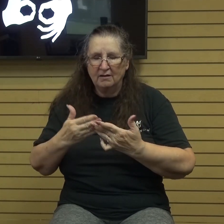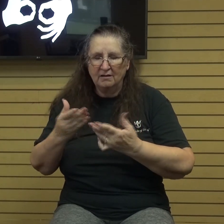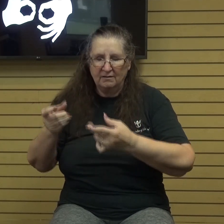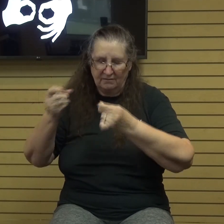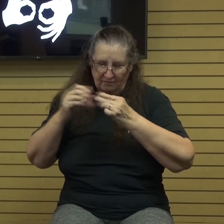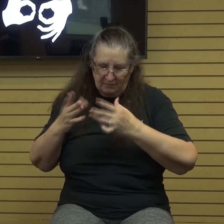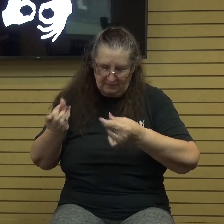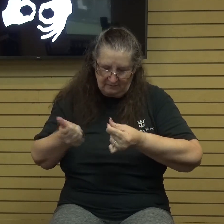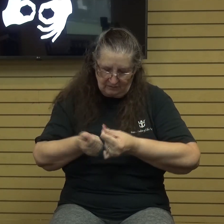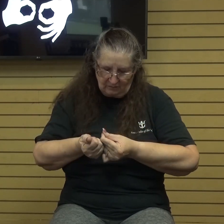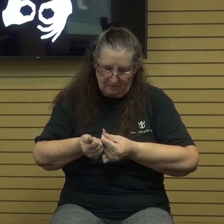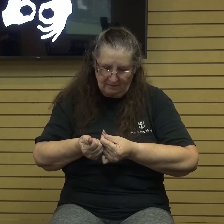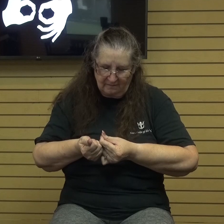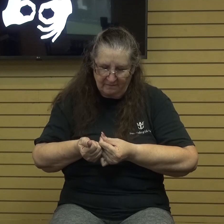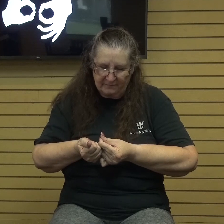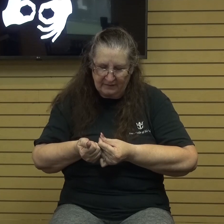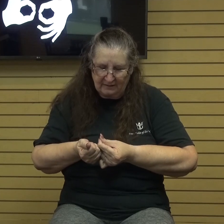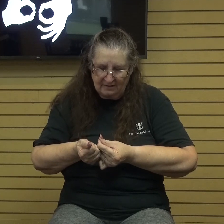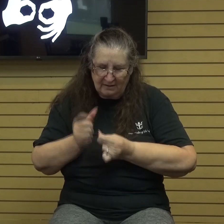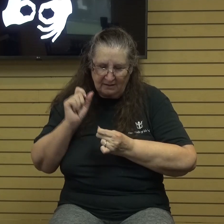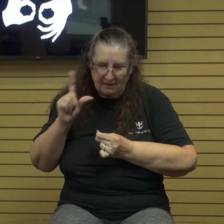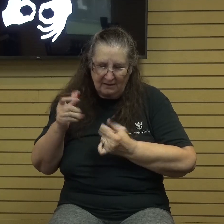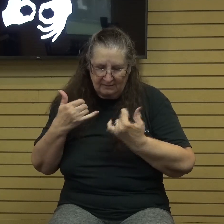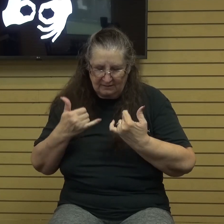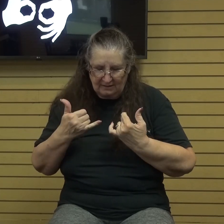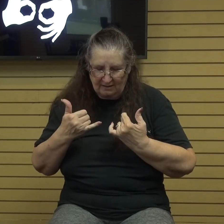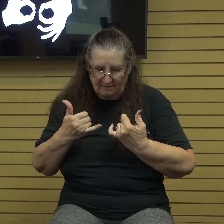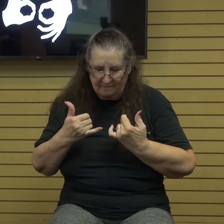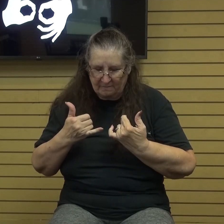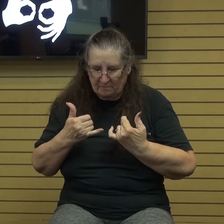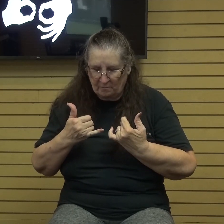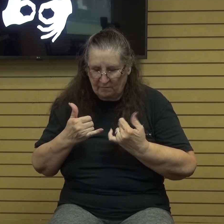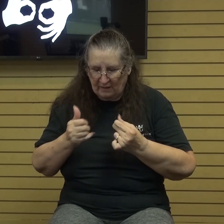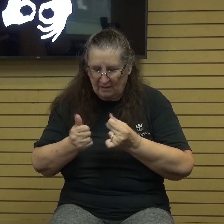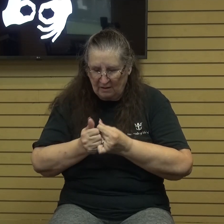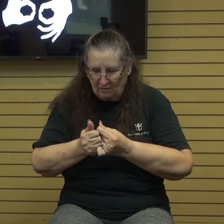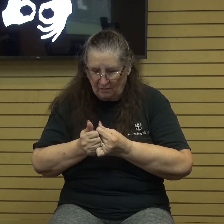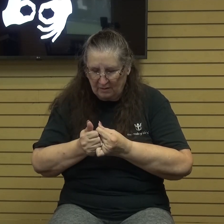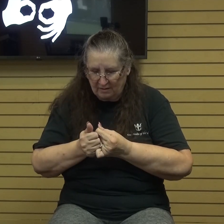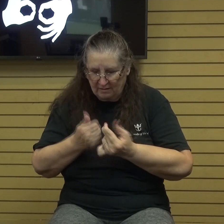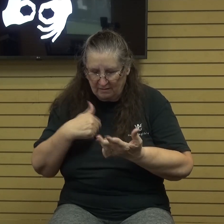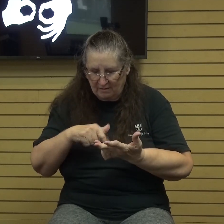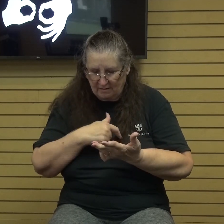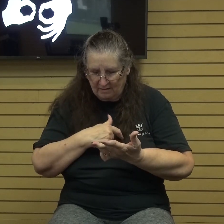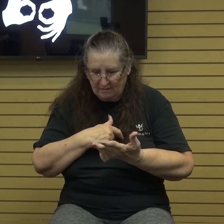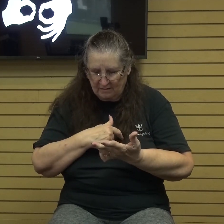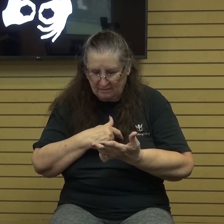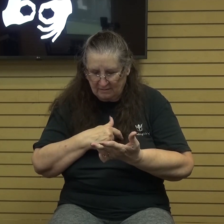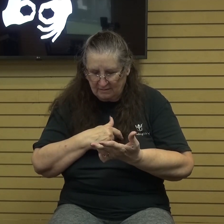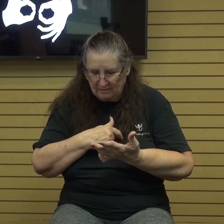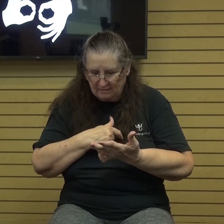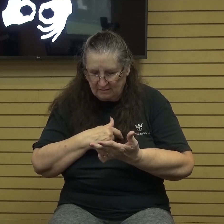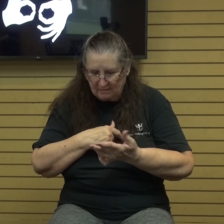us with Lord and we just ask right now that you be with us this during this time